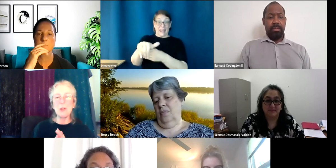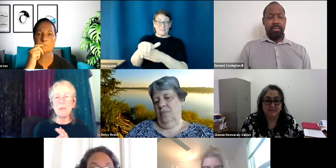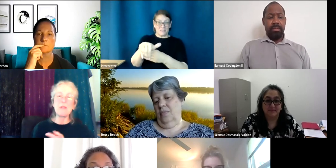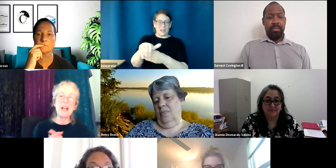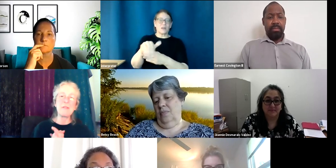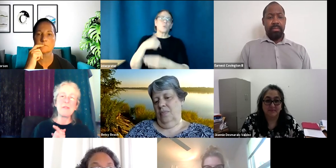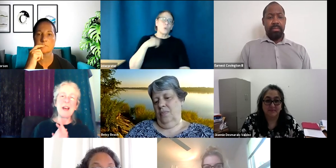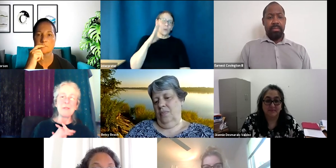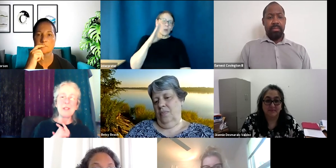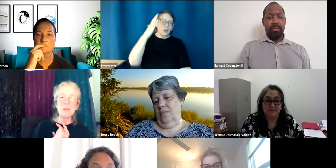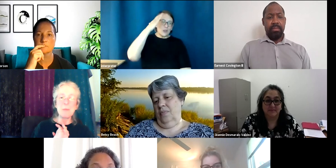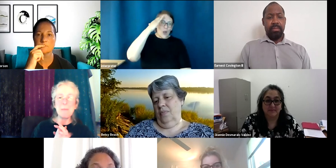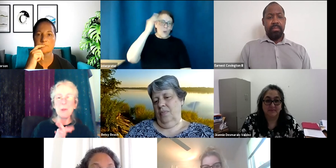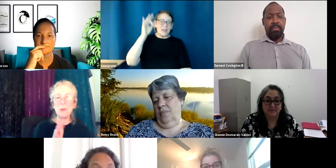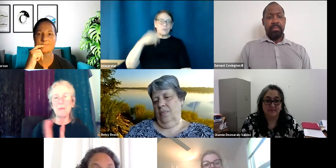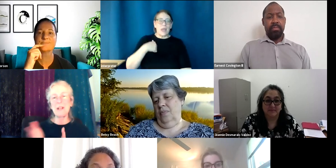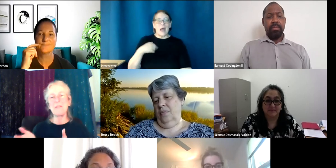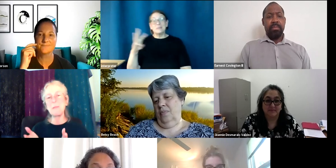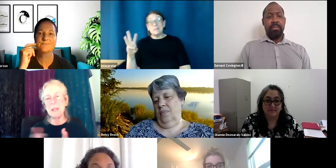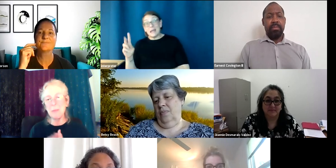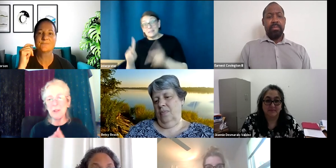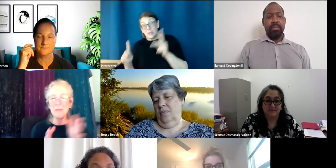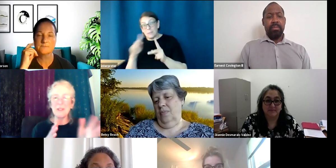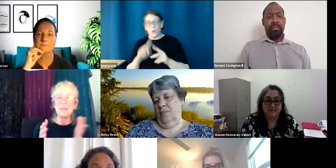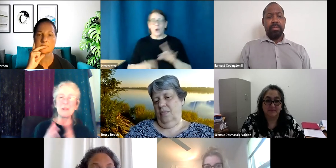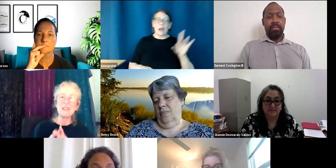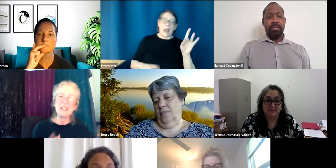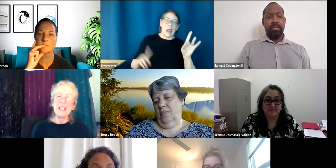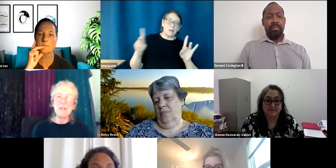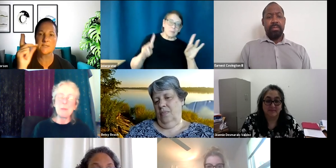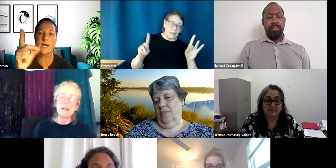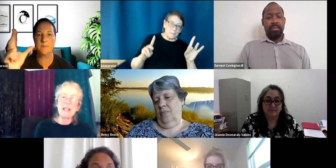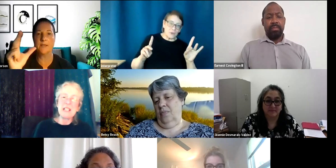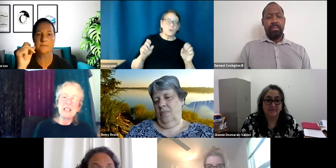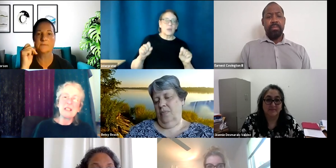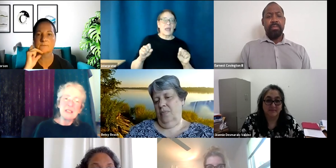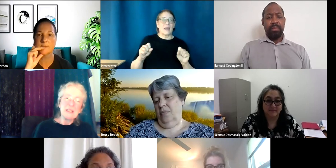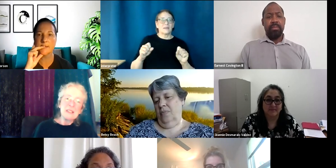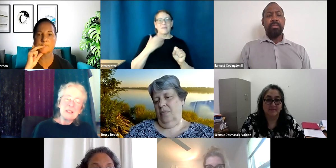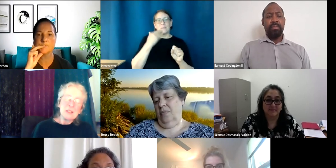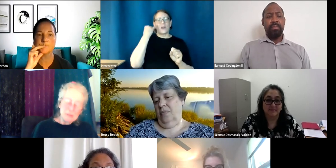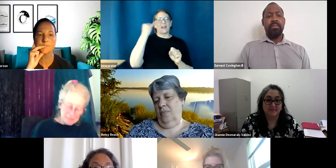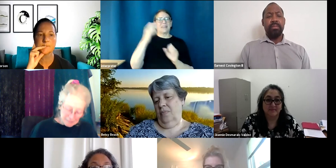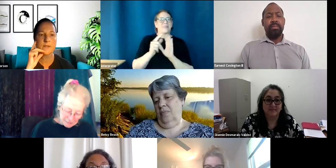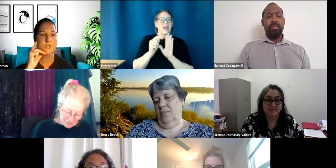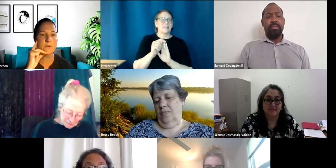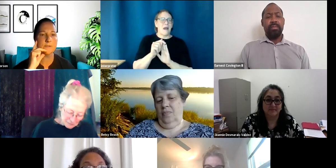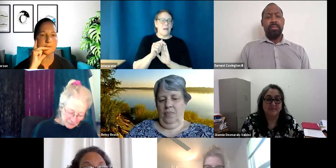know we have half a dozen people, or if we have eight people and we'll have a better idea. Yeah. Cheryl.